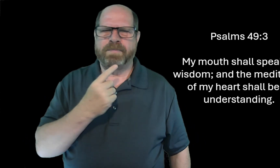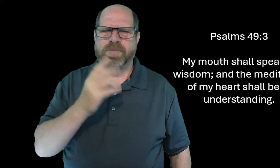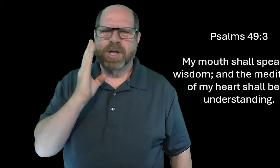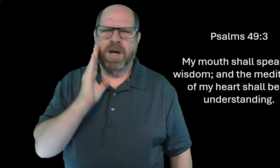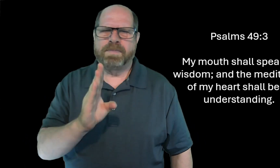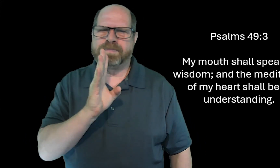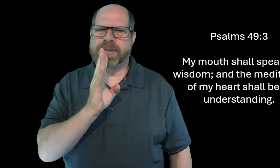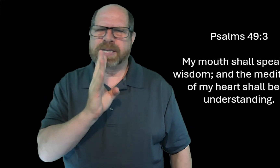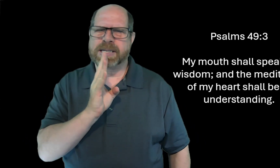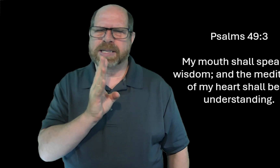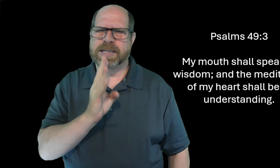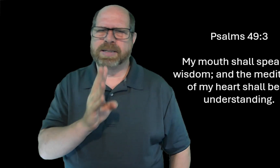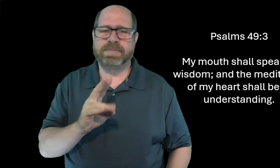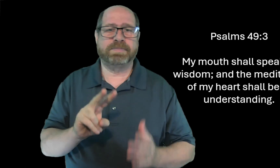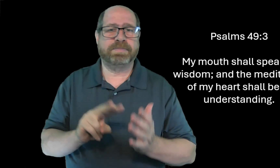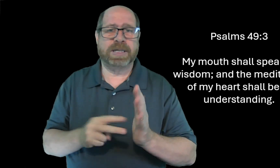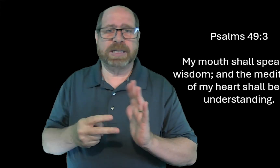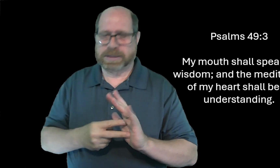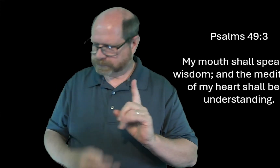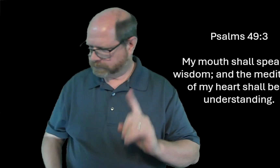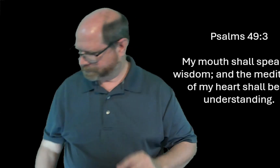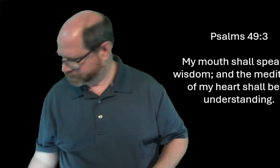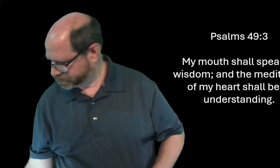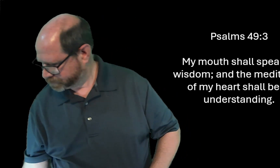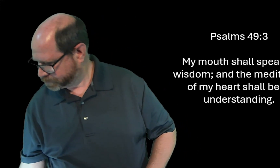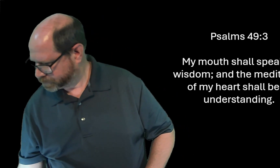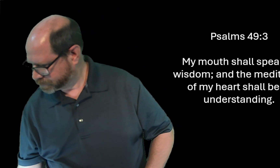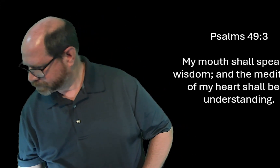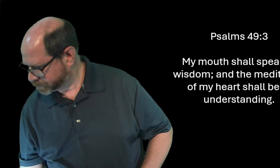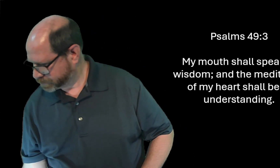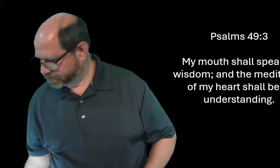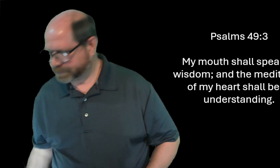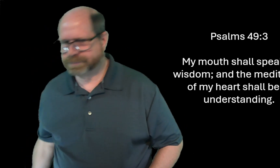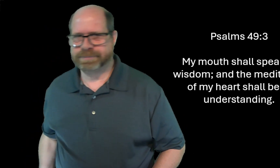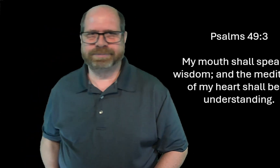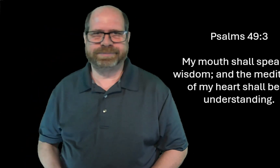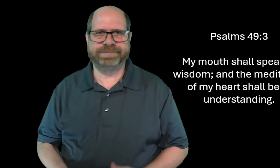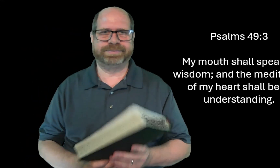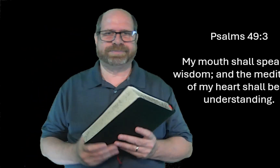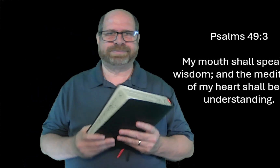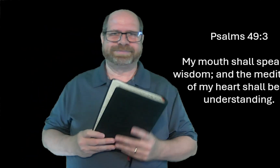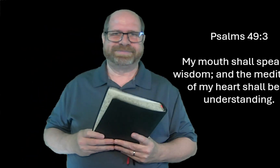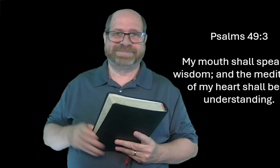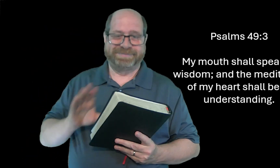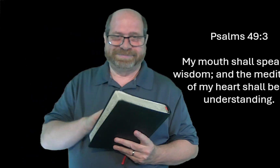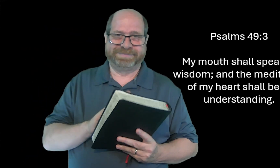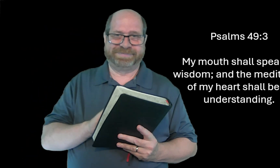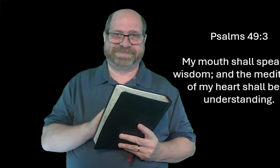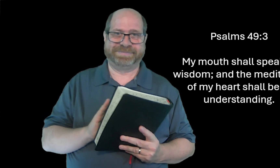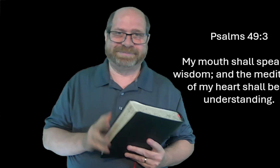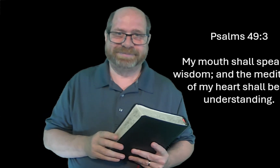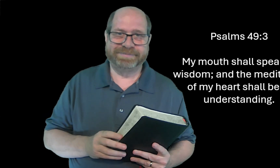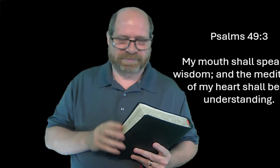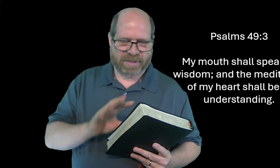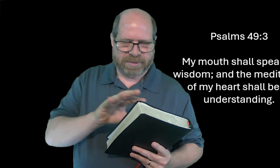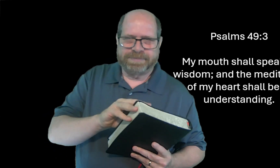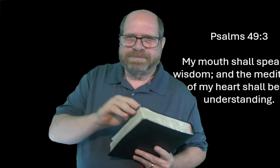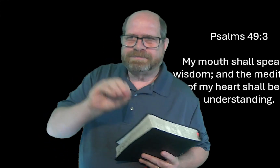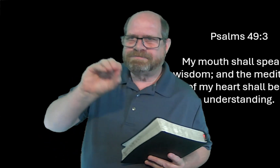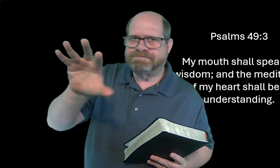My mouth will speak wisdom. That means the Bible.